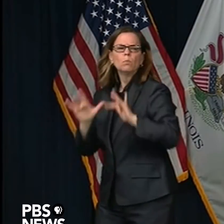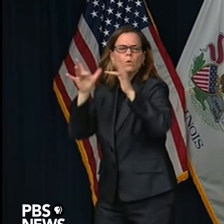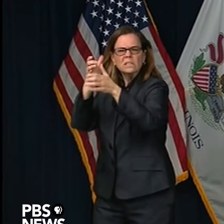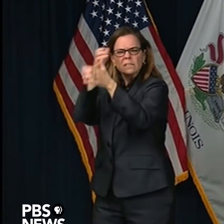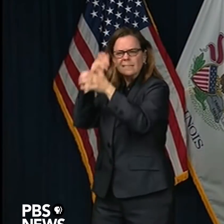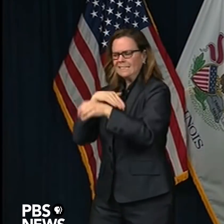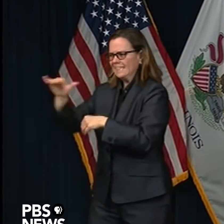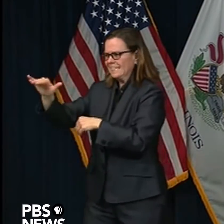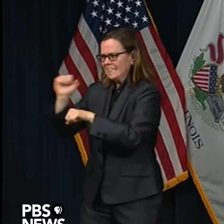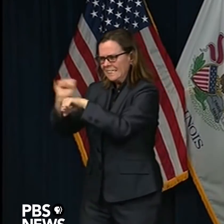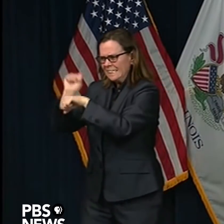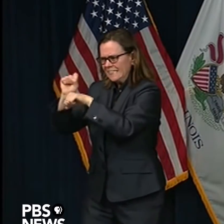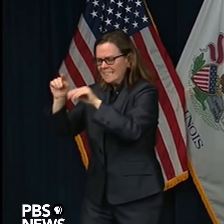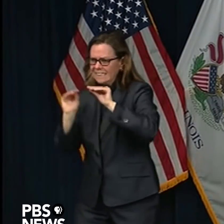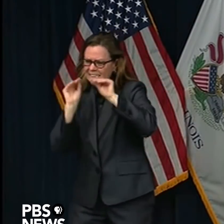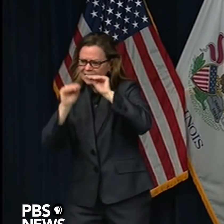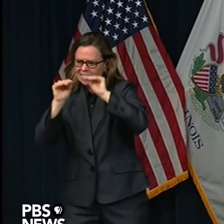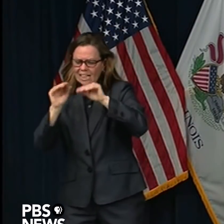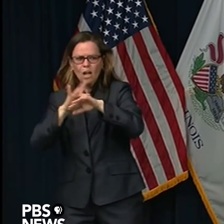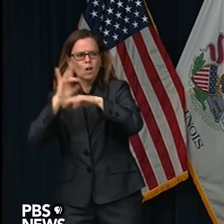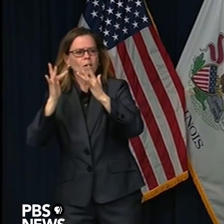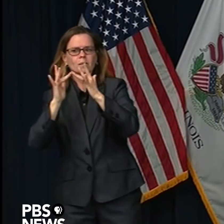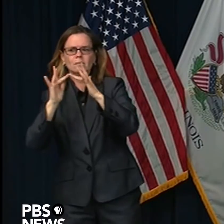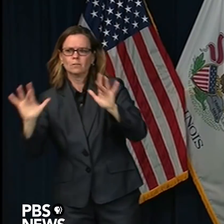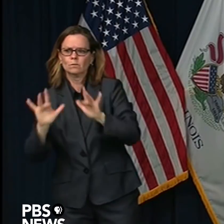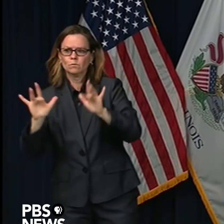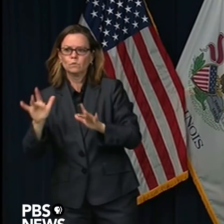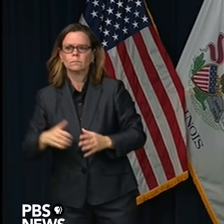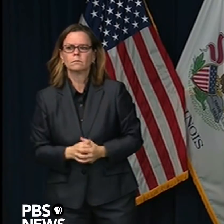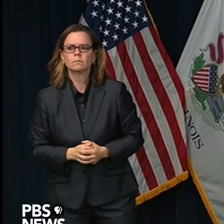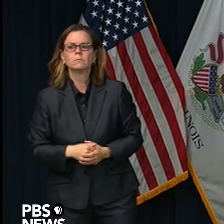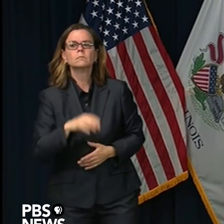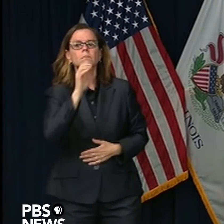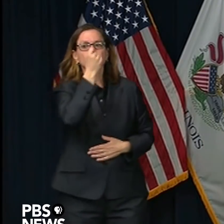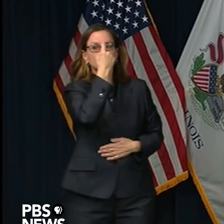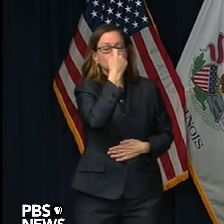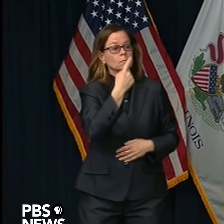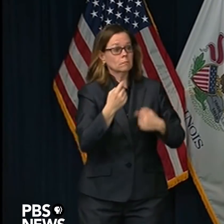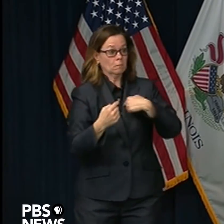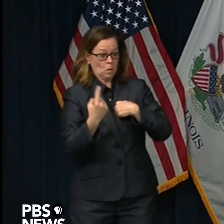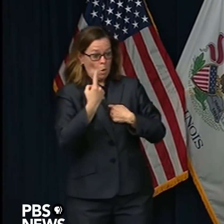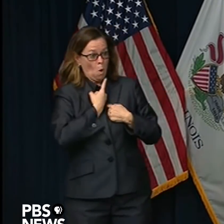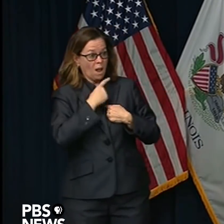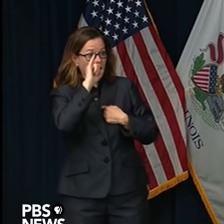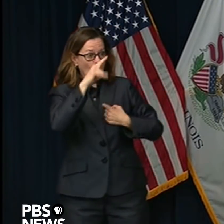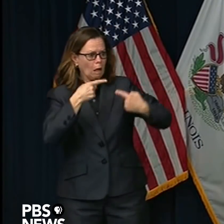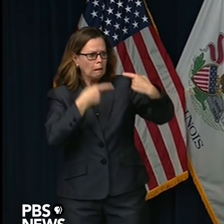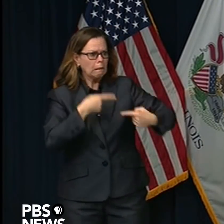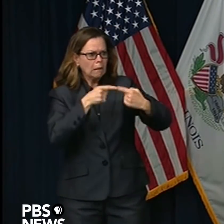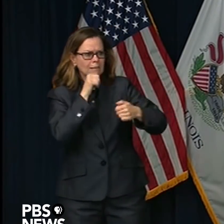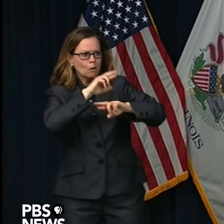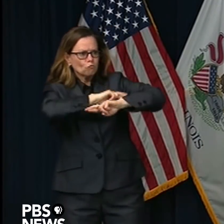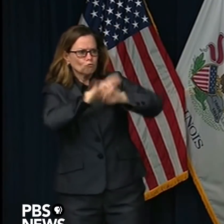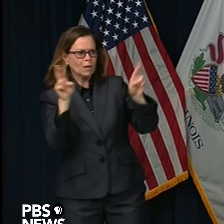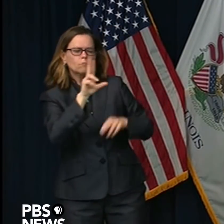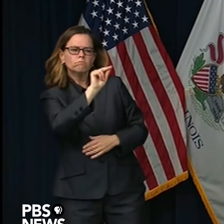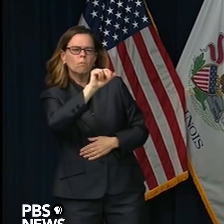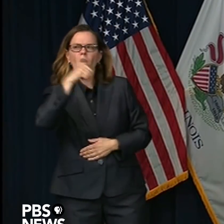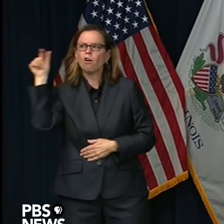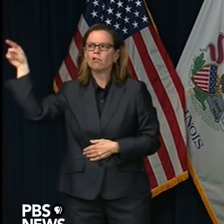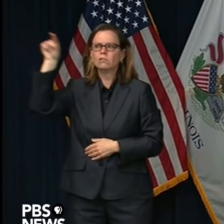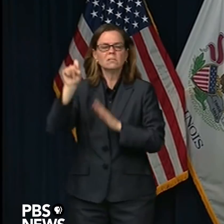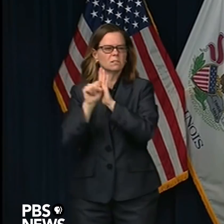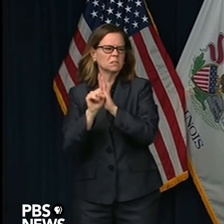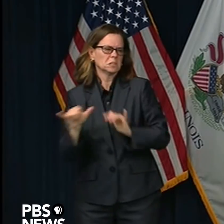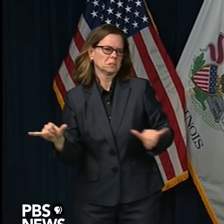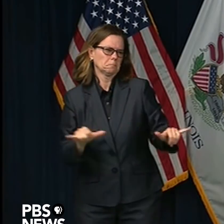know, we're going to, you know, do it as fast as we possibly can. Okay. And last question for me, unless more come in. Across the state line, there's a community that's changed their 4th of July